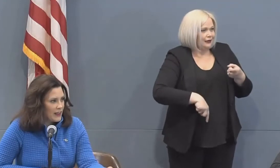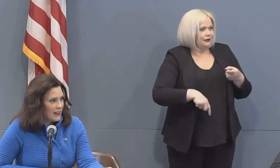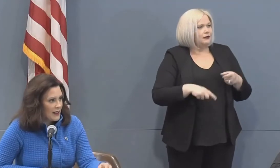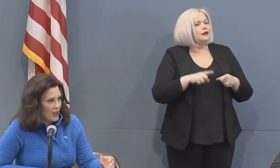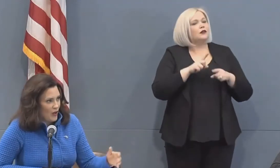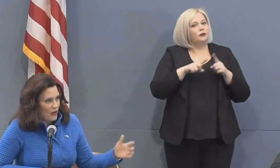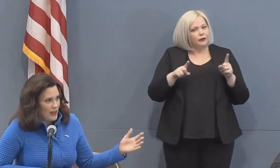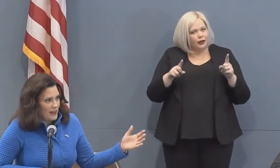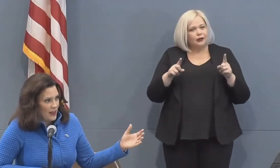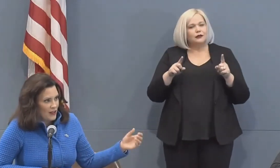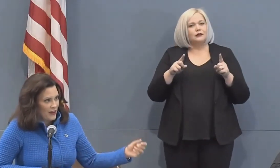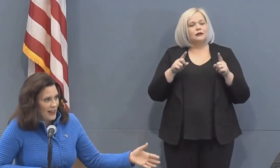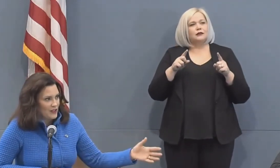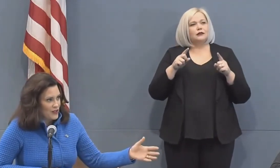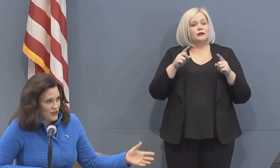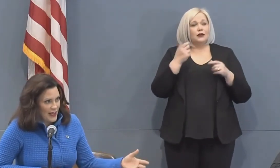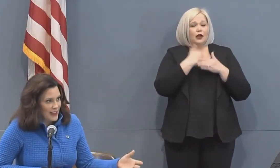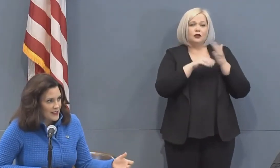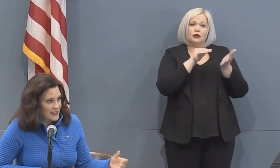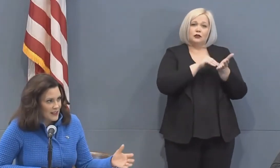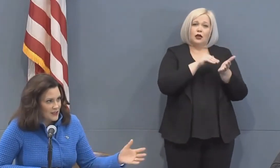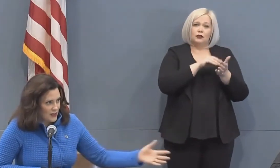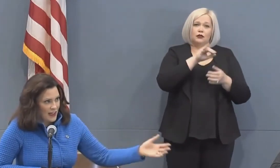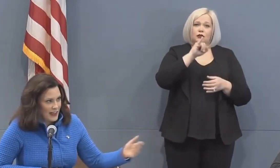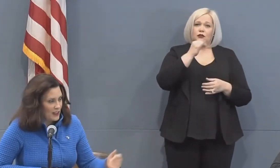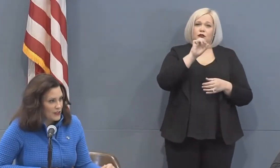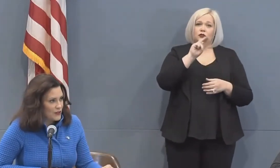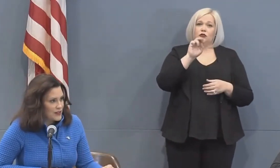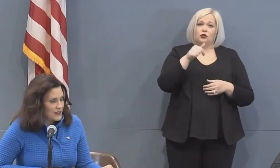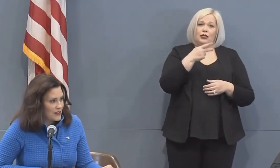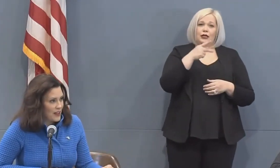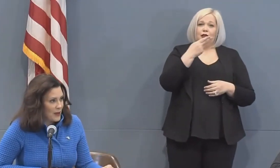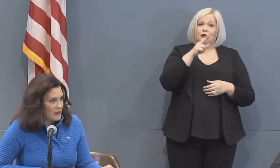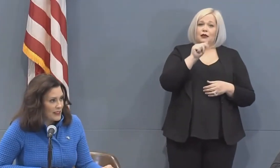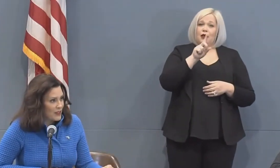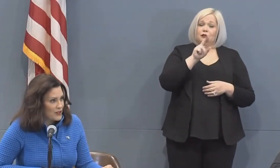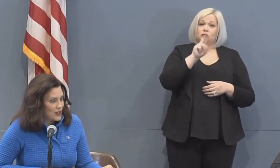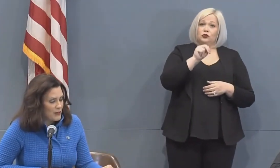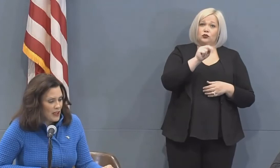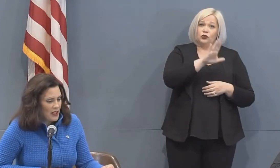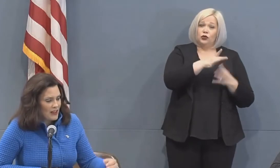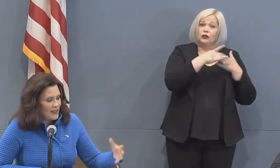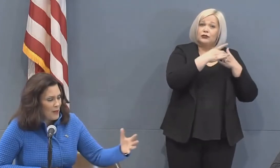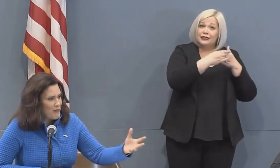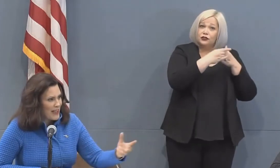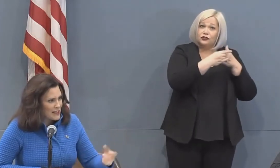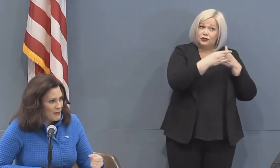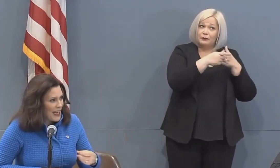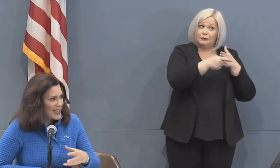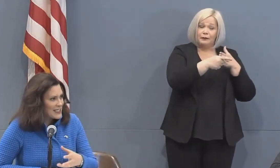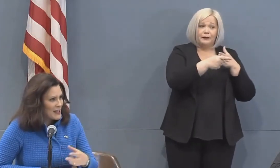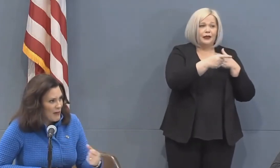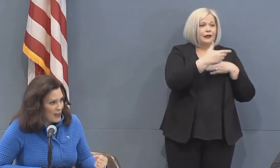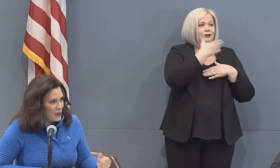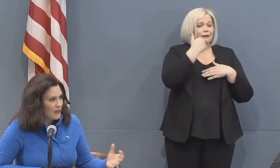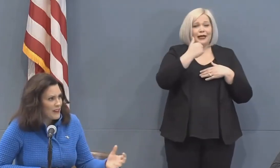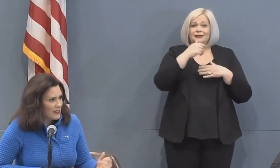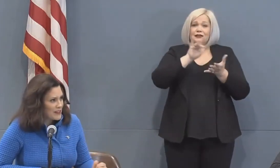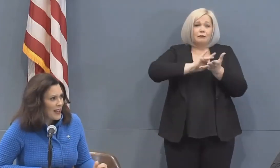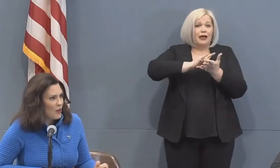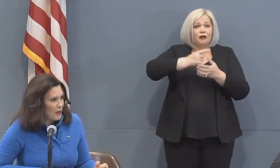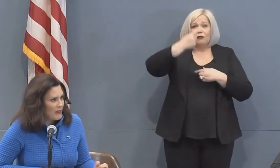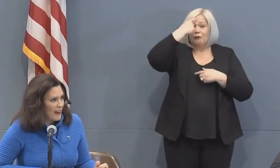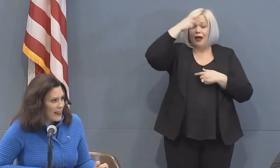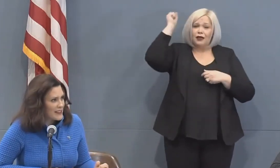in you know under dr janae's uh khaldun's leadership the best minds in the medical